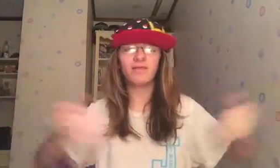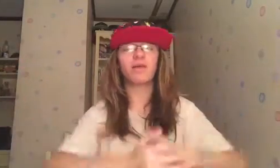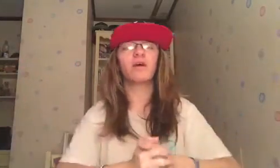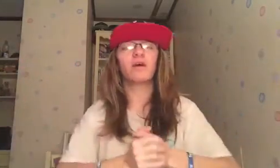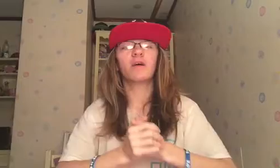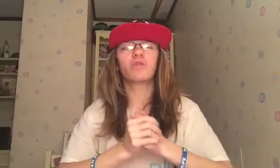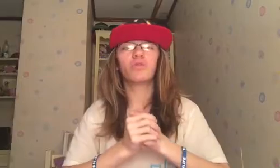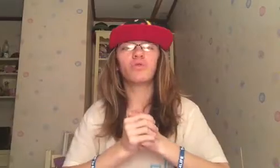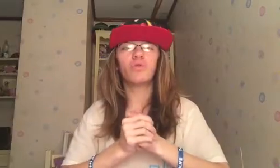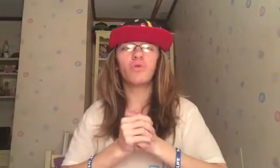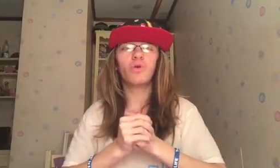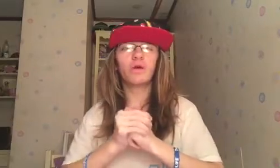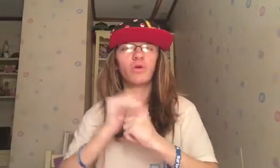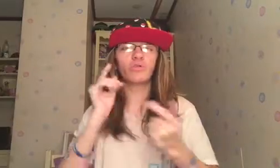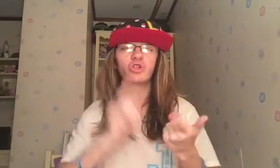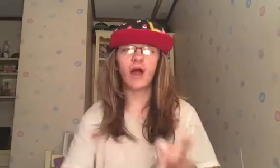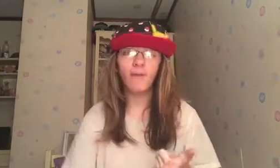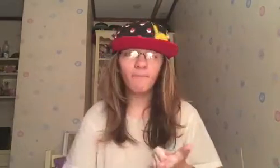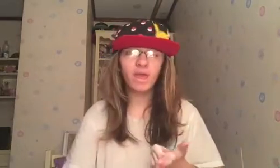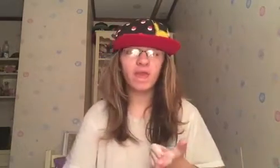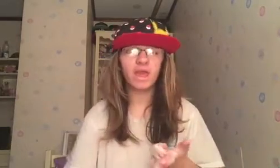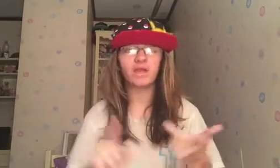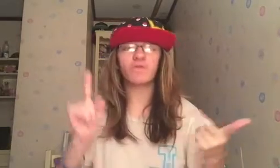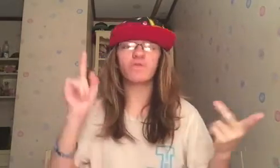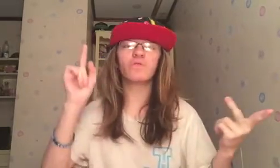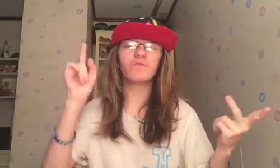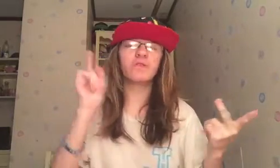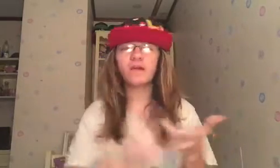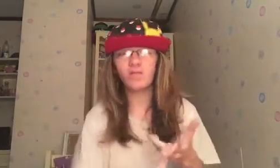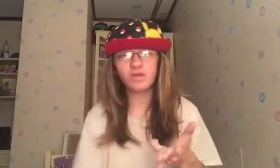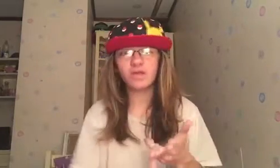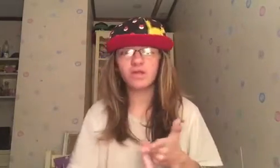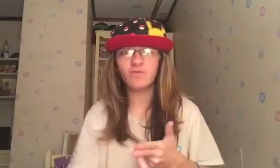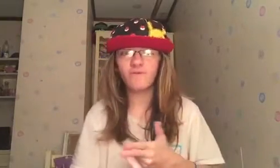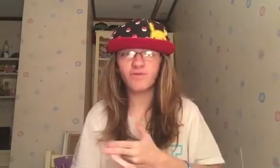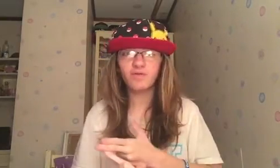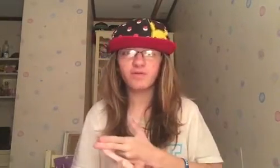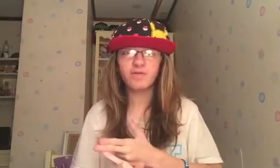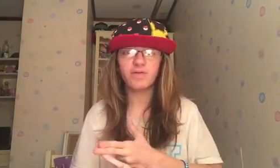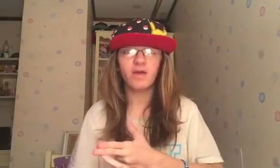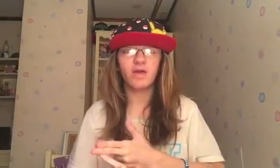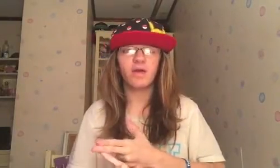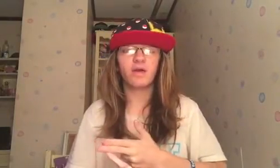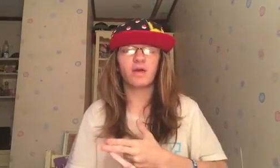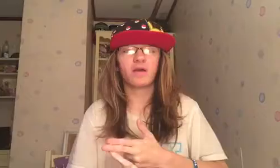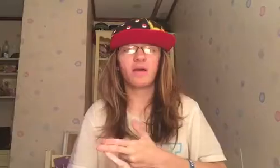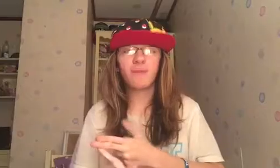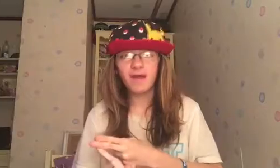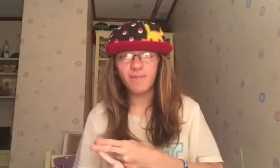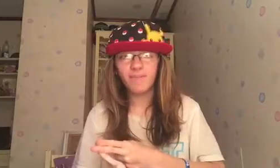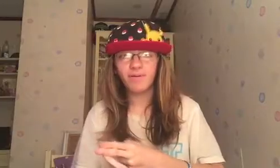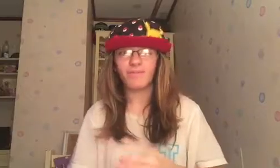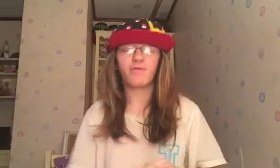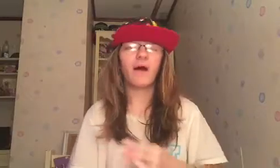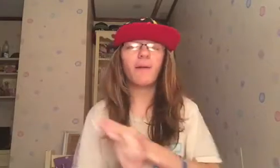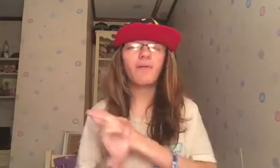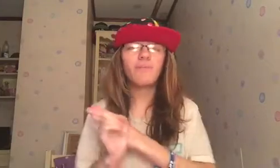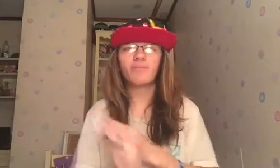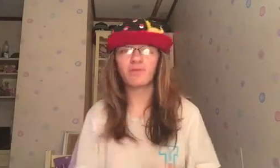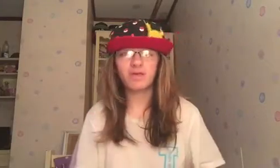To, go shopping and to do Nickelodeon Universe. Coming up, probably pretty